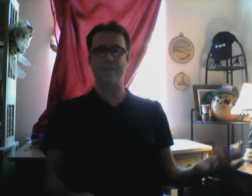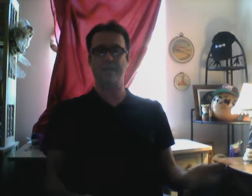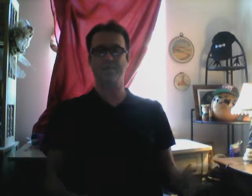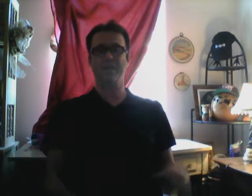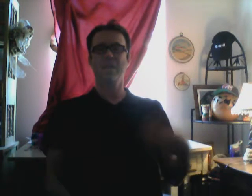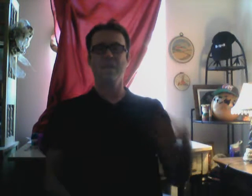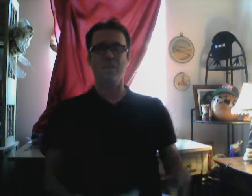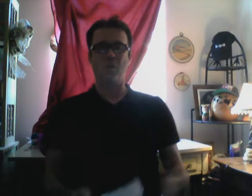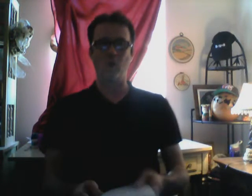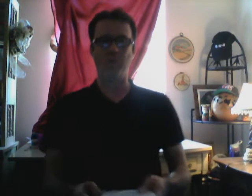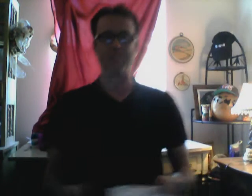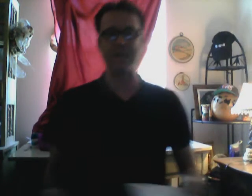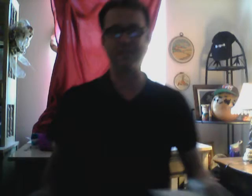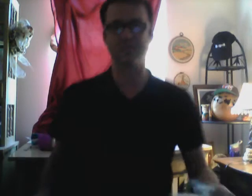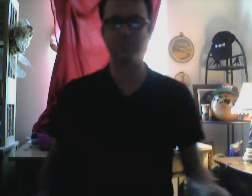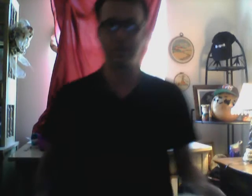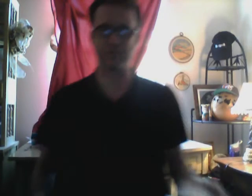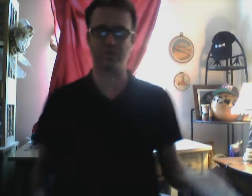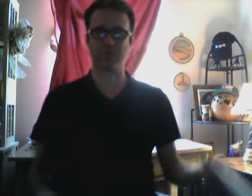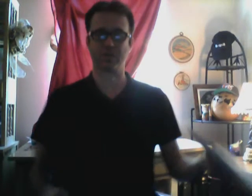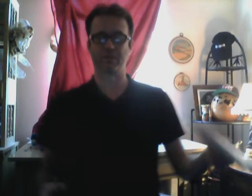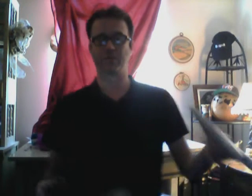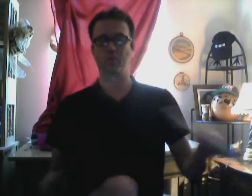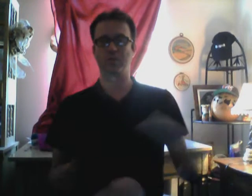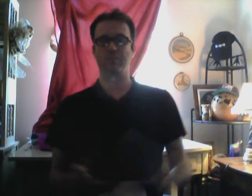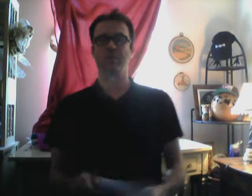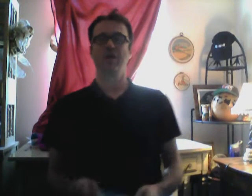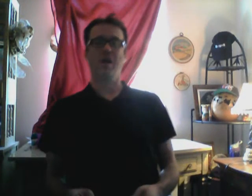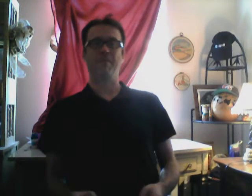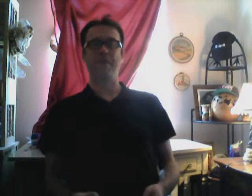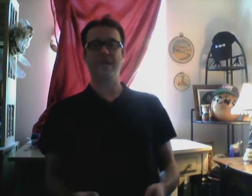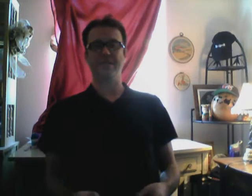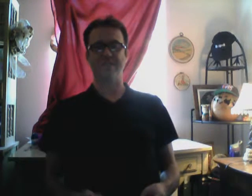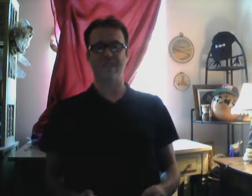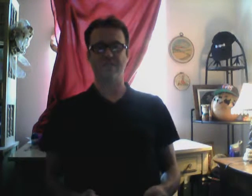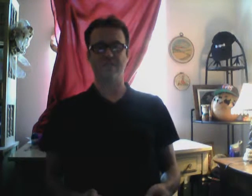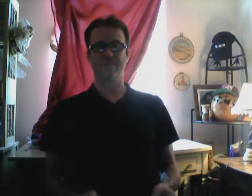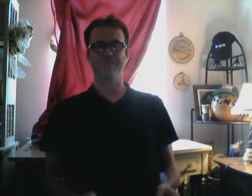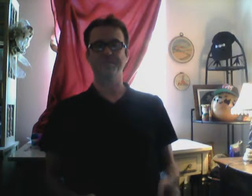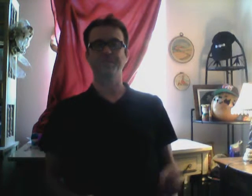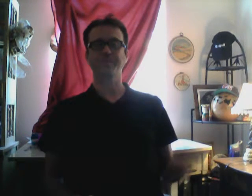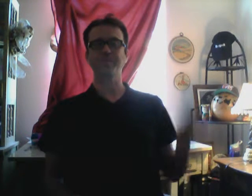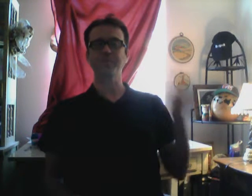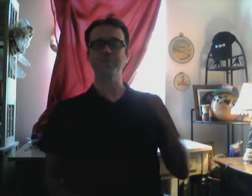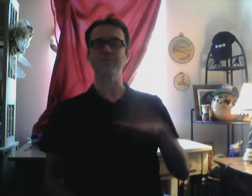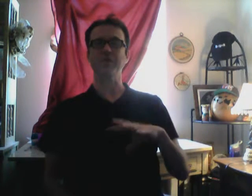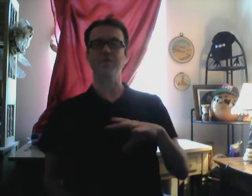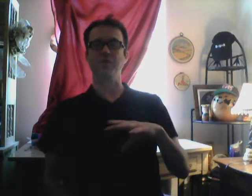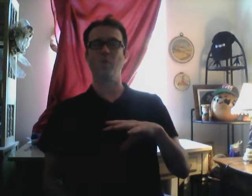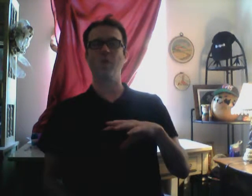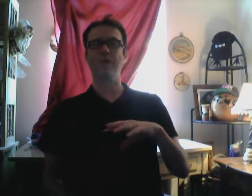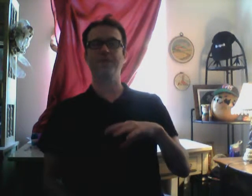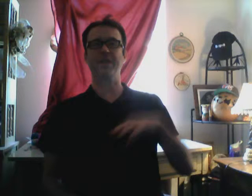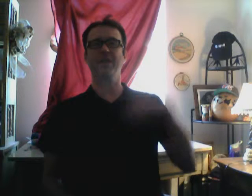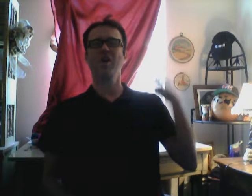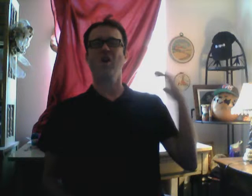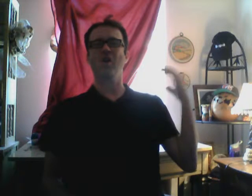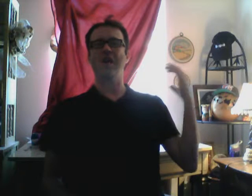Kidnapped. The whole. Bait and switch. Reversal. Body snatches. The wealthy. Are now.